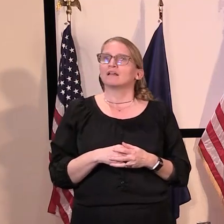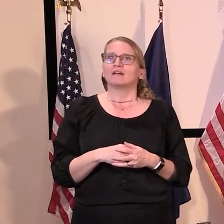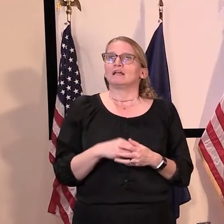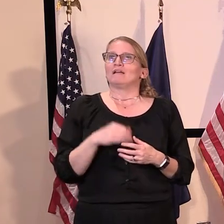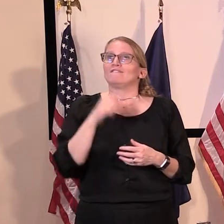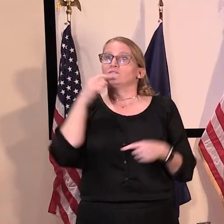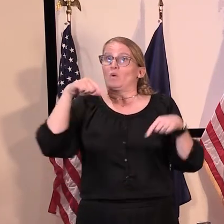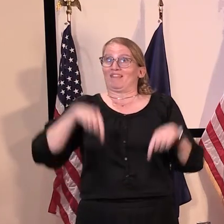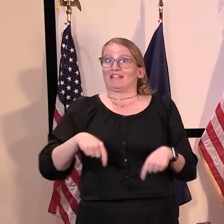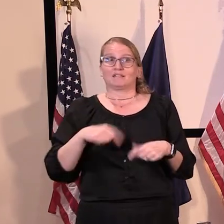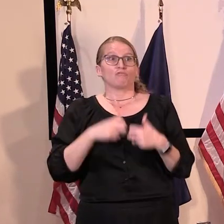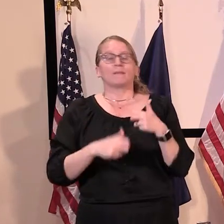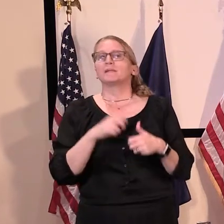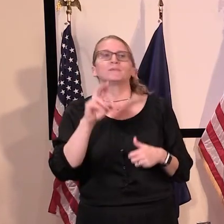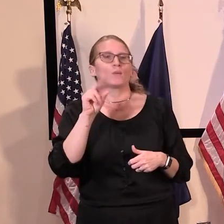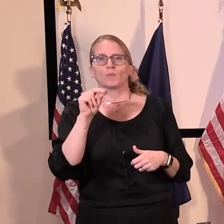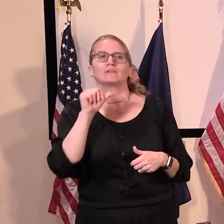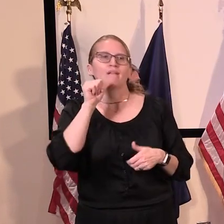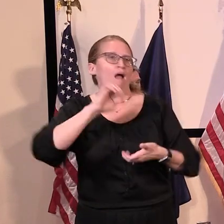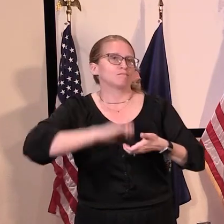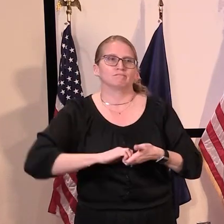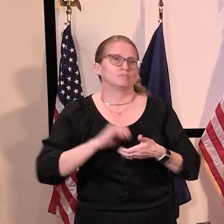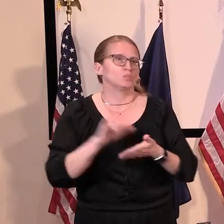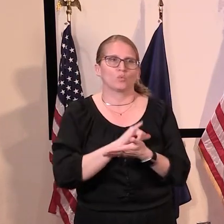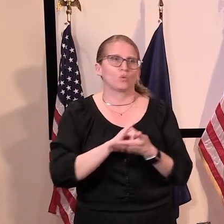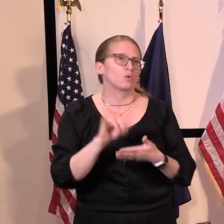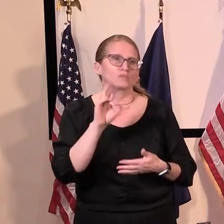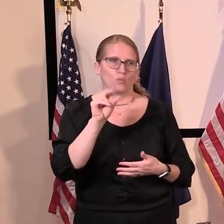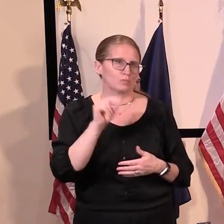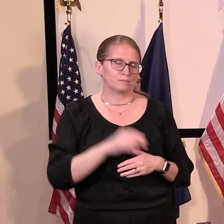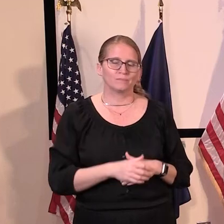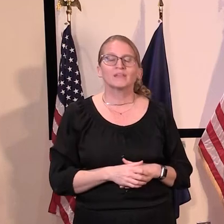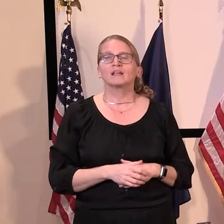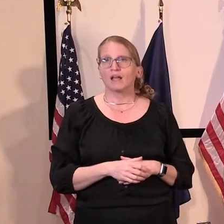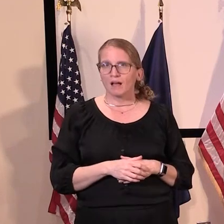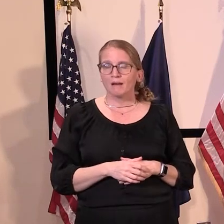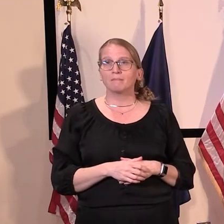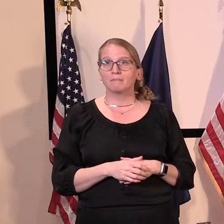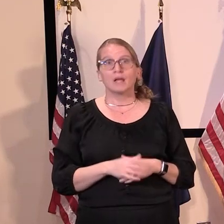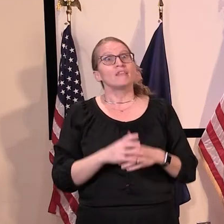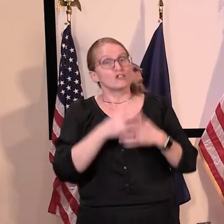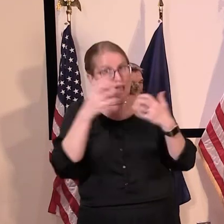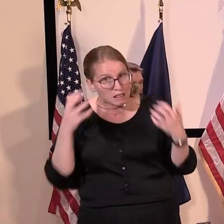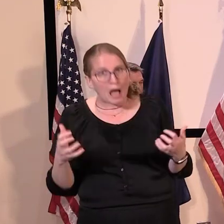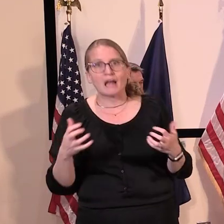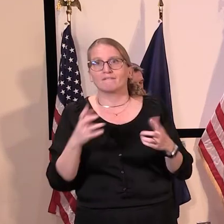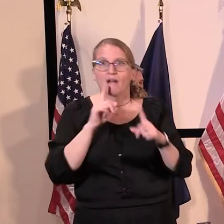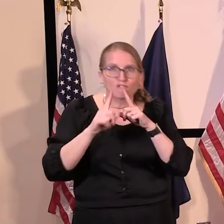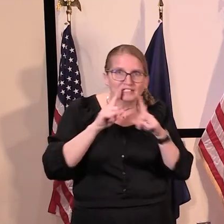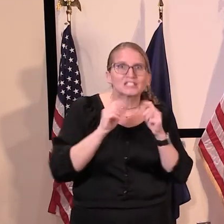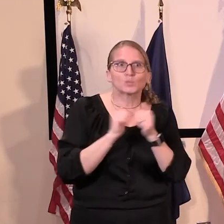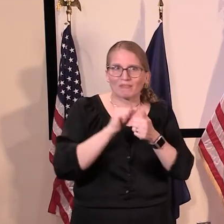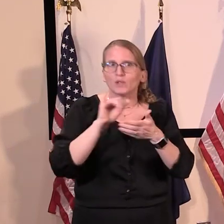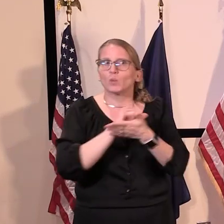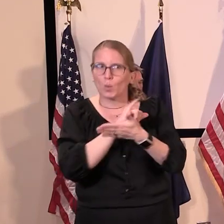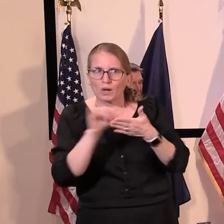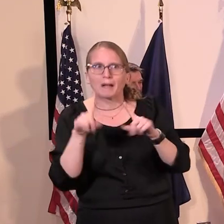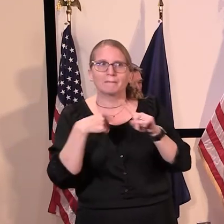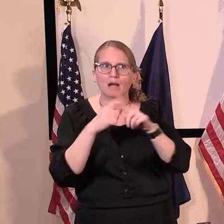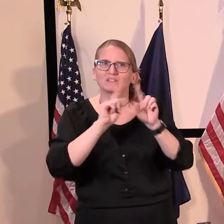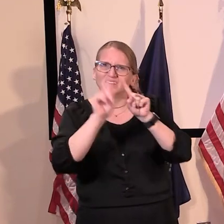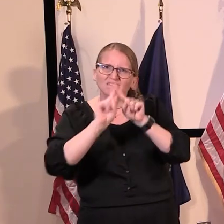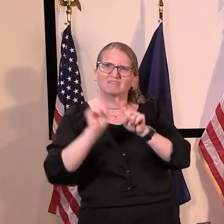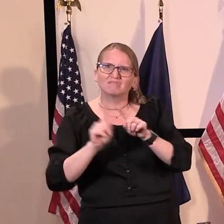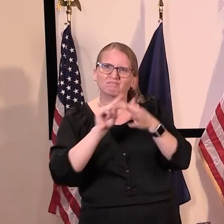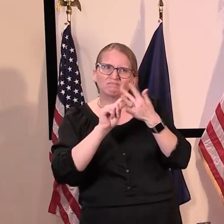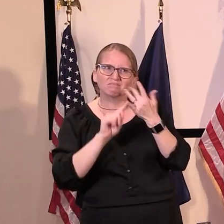for this particular problem, no. No, I can tell you that there's lots of conversations going on with New York all the time, but not on,